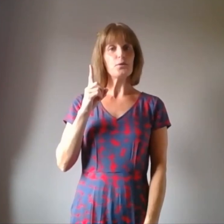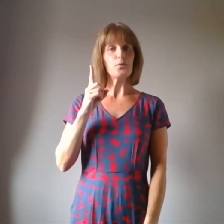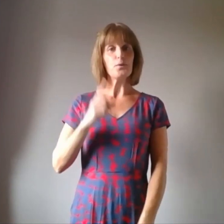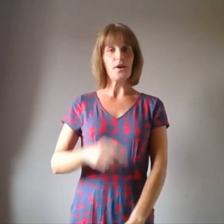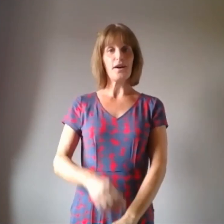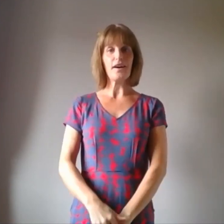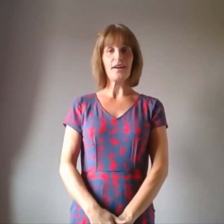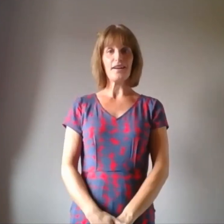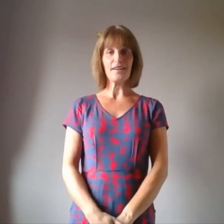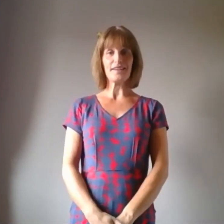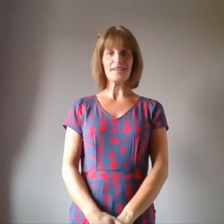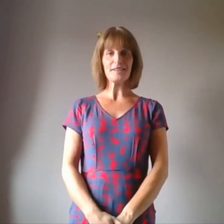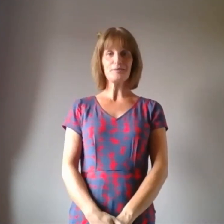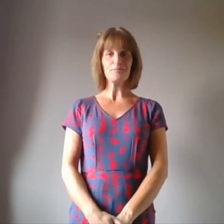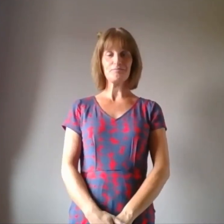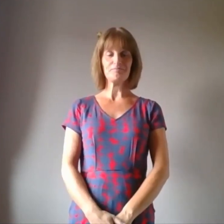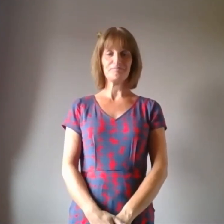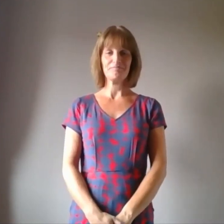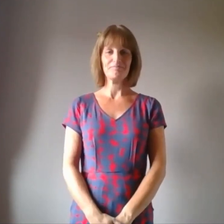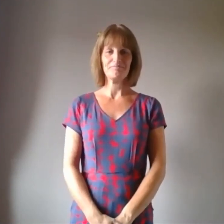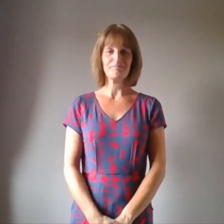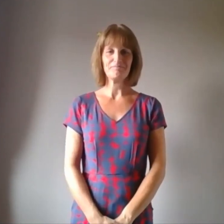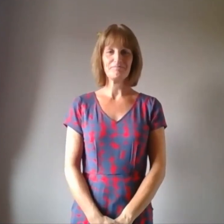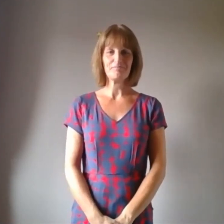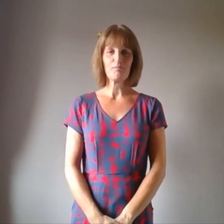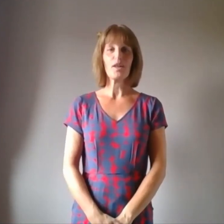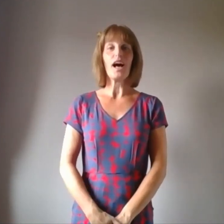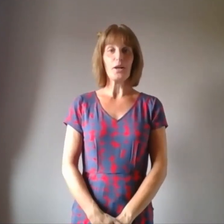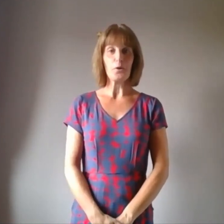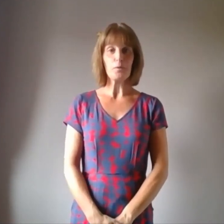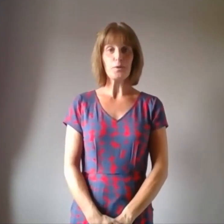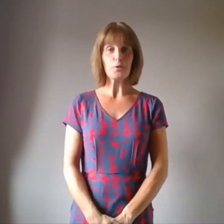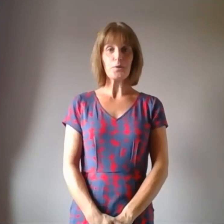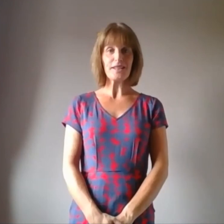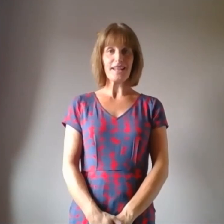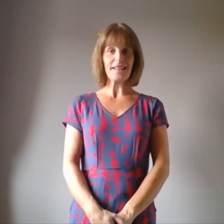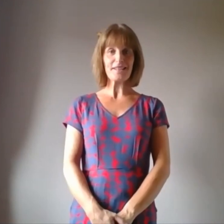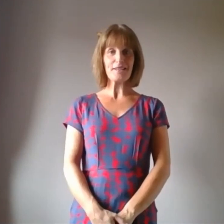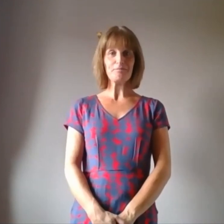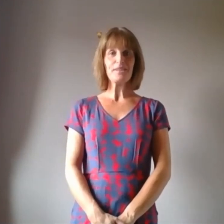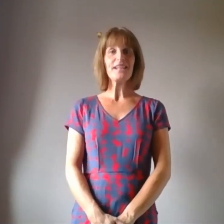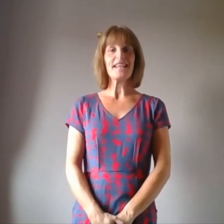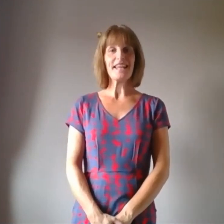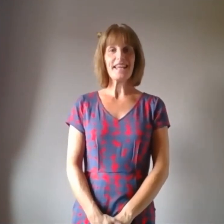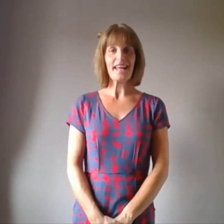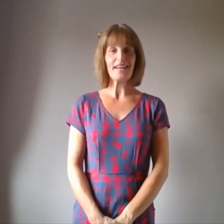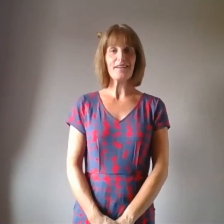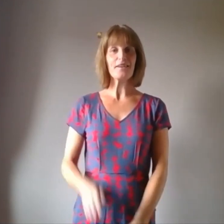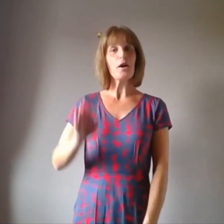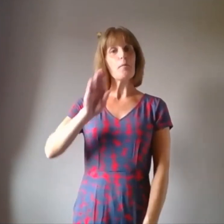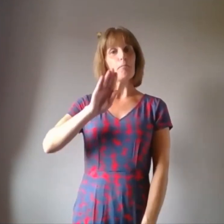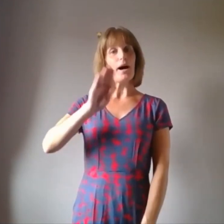are. I hope you enjoyed that. Take care. Bye.